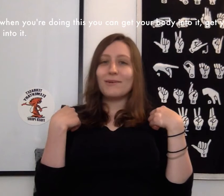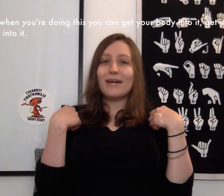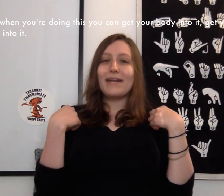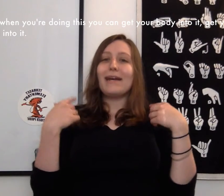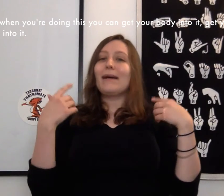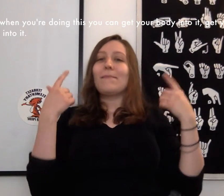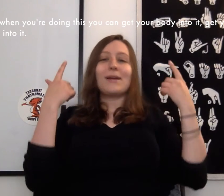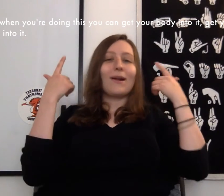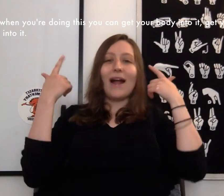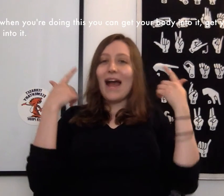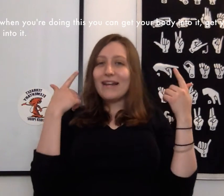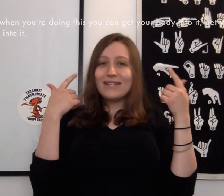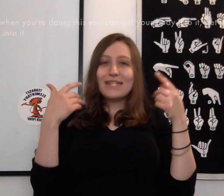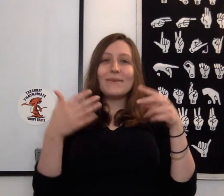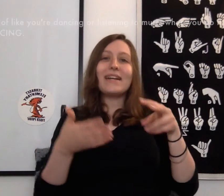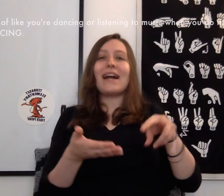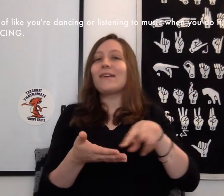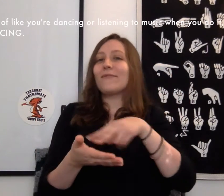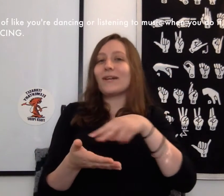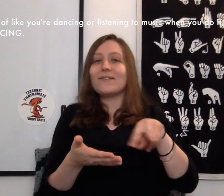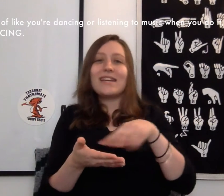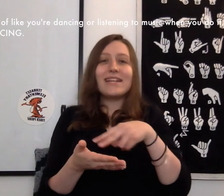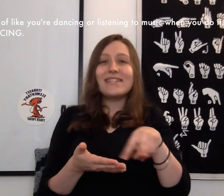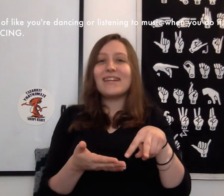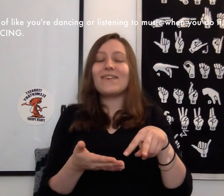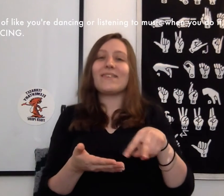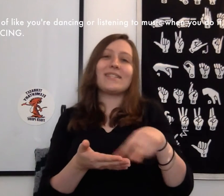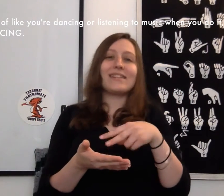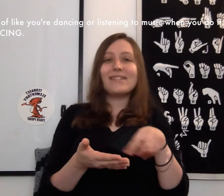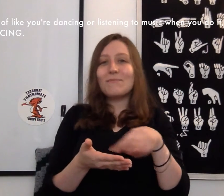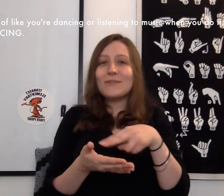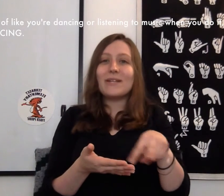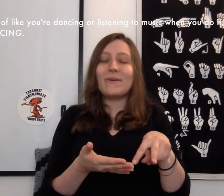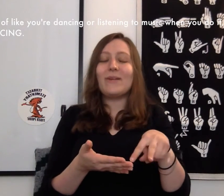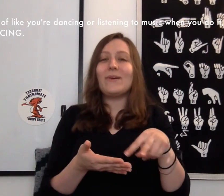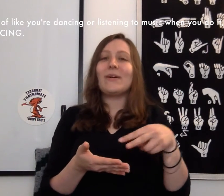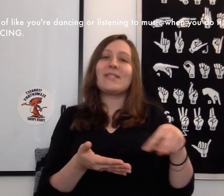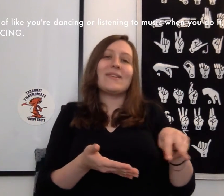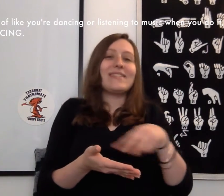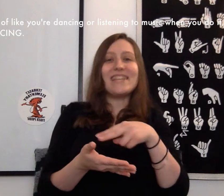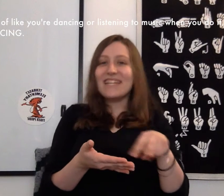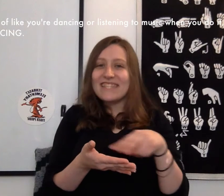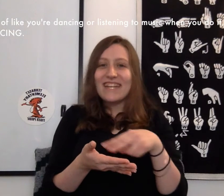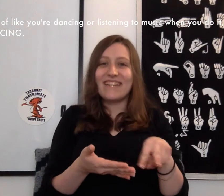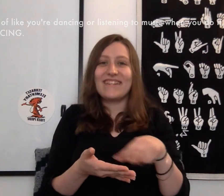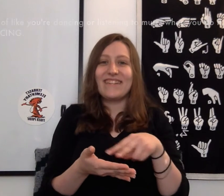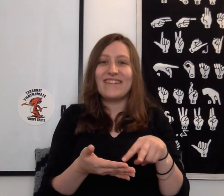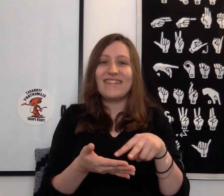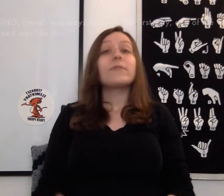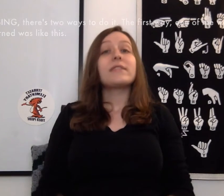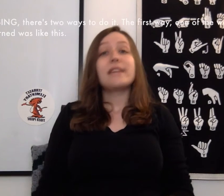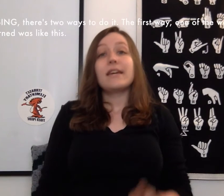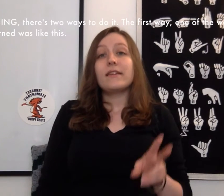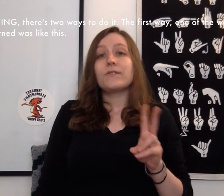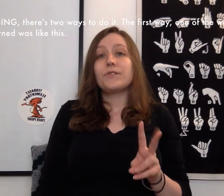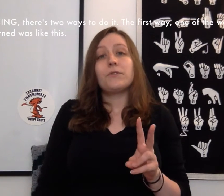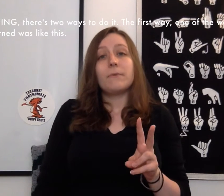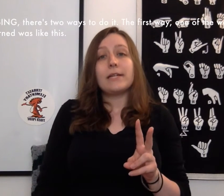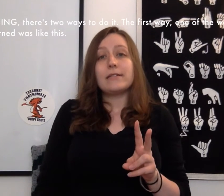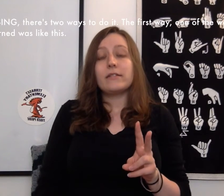it, get your head into it, kind of like you're dancing or listening into music when you do it. So dancing. For sing, there's two ways to